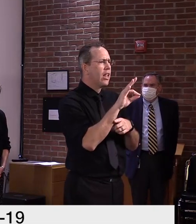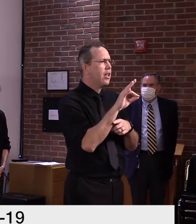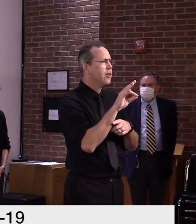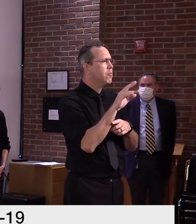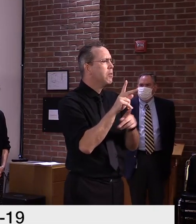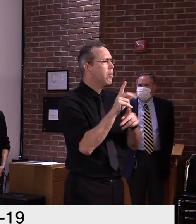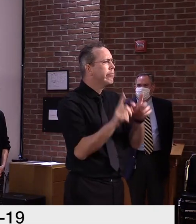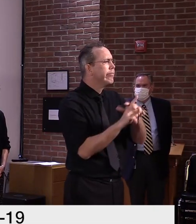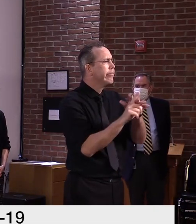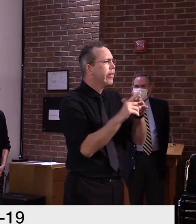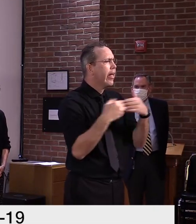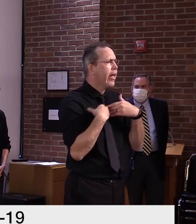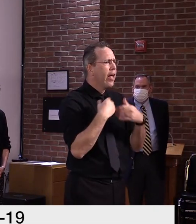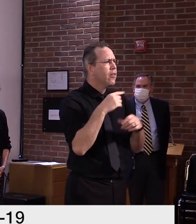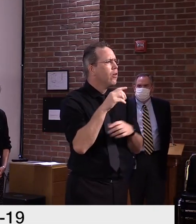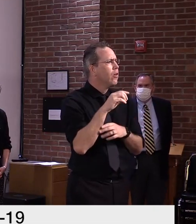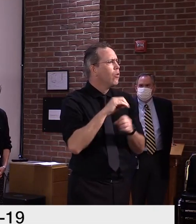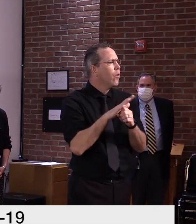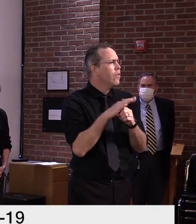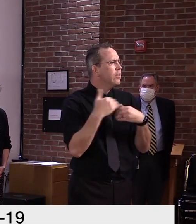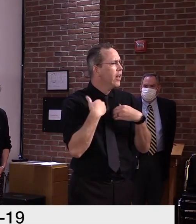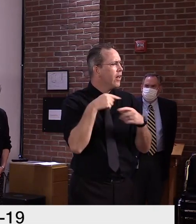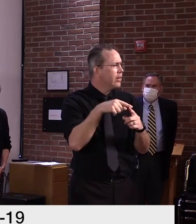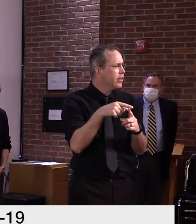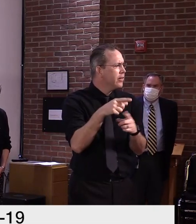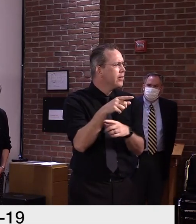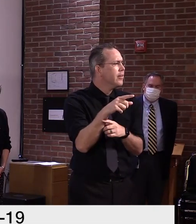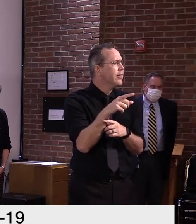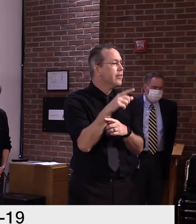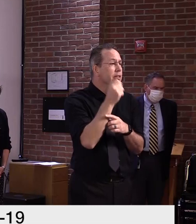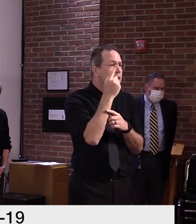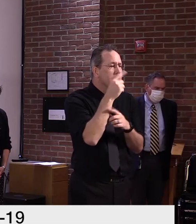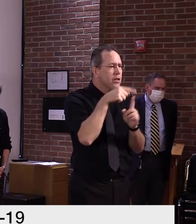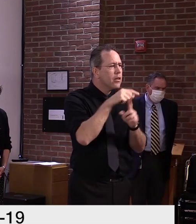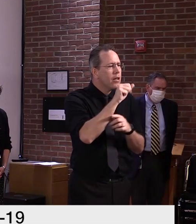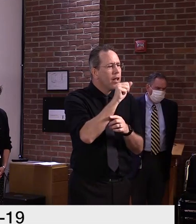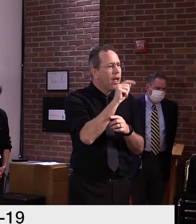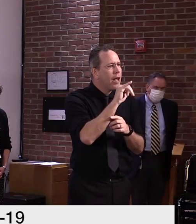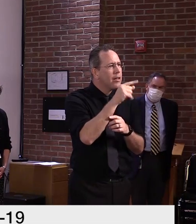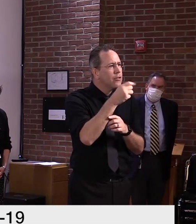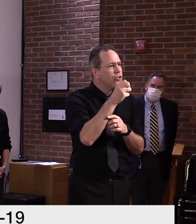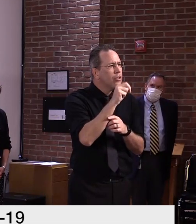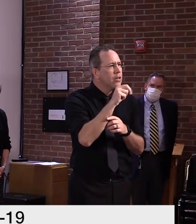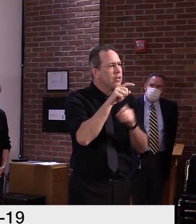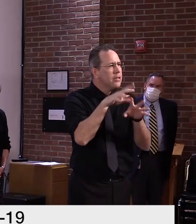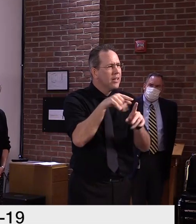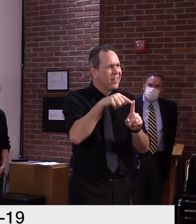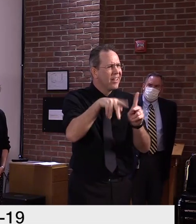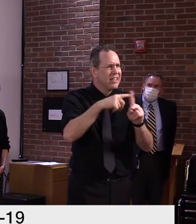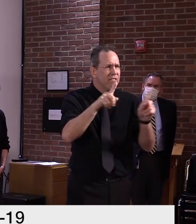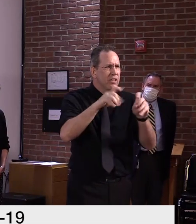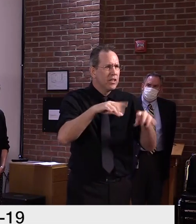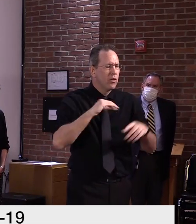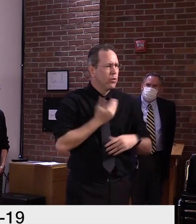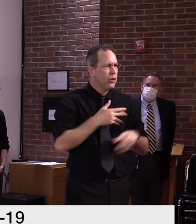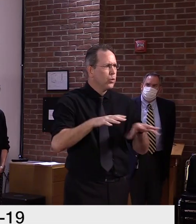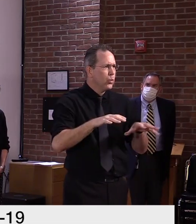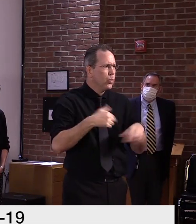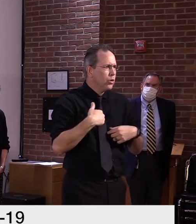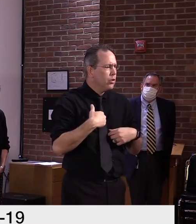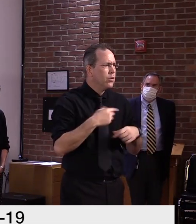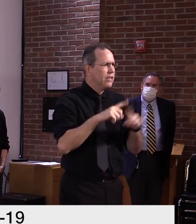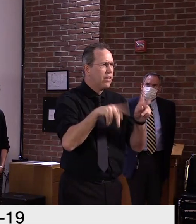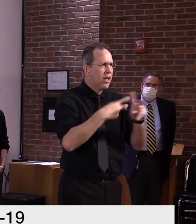antigen test results from Manchester Medical Center. So far as of late last evening,